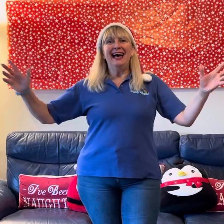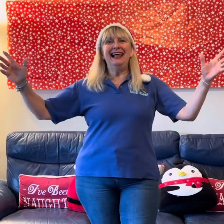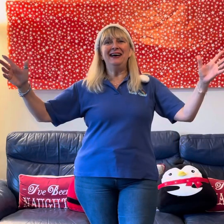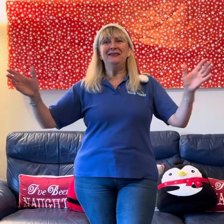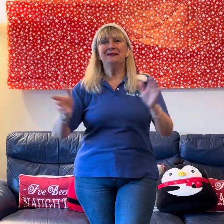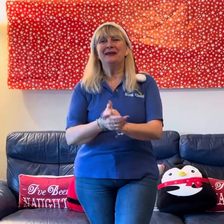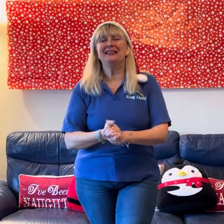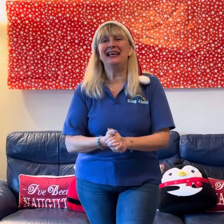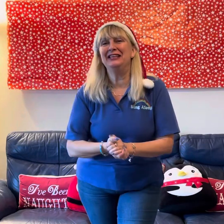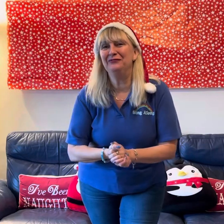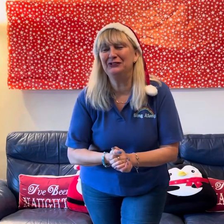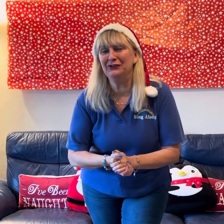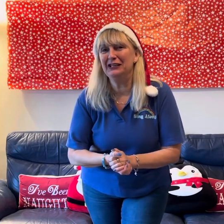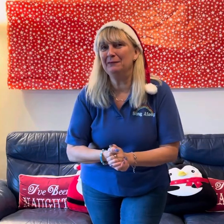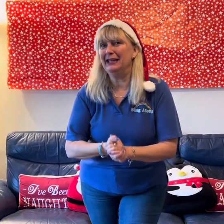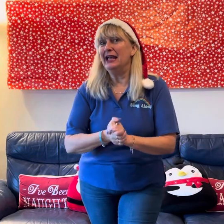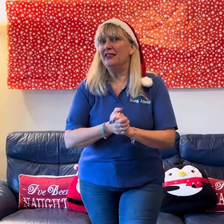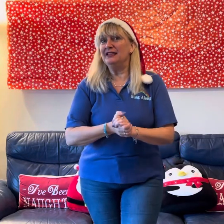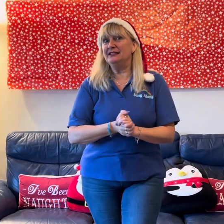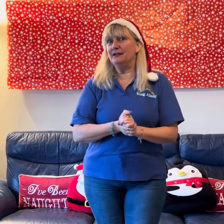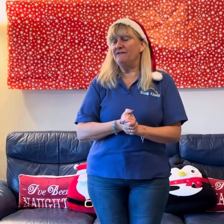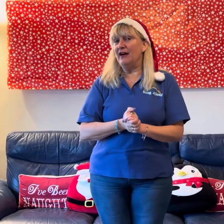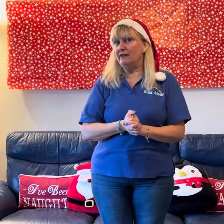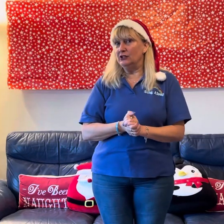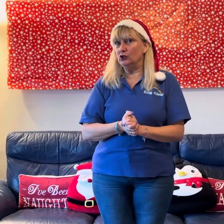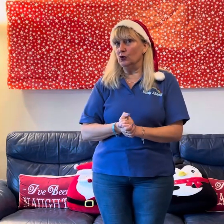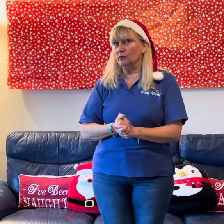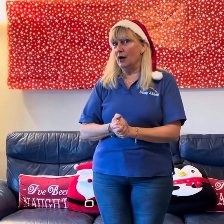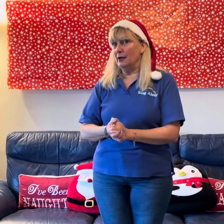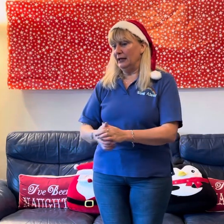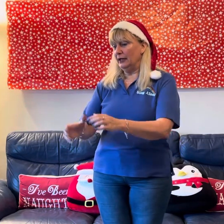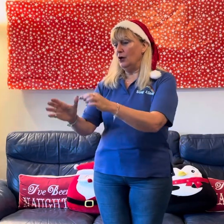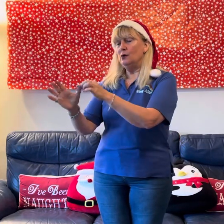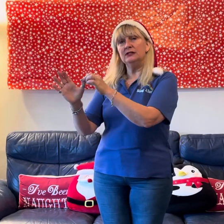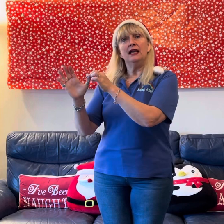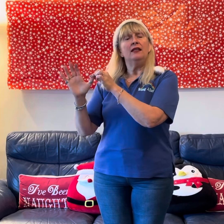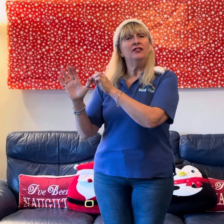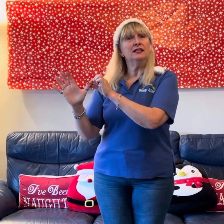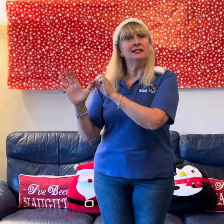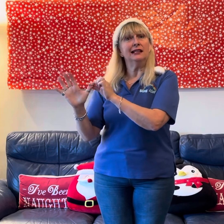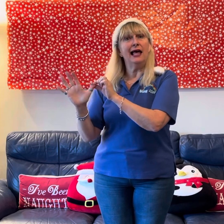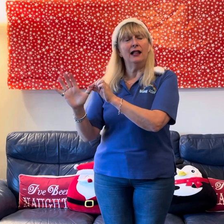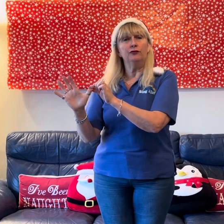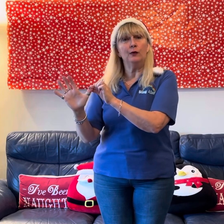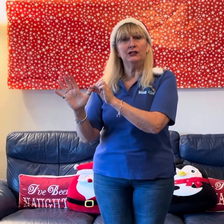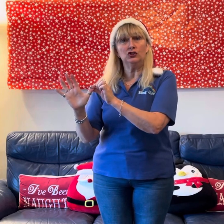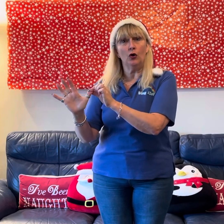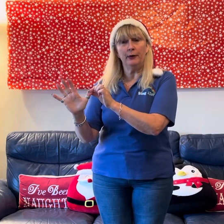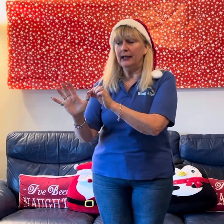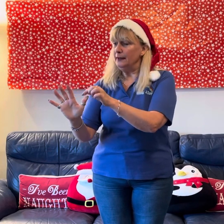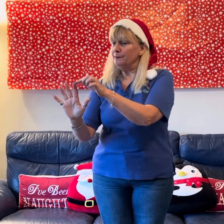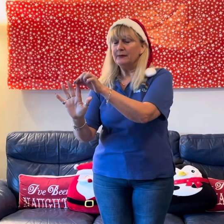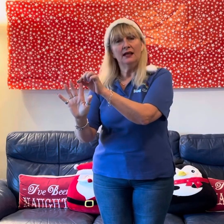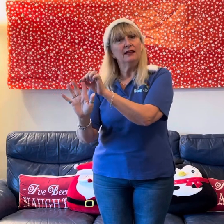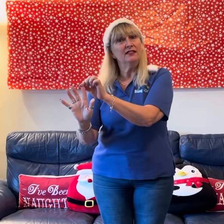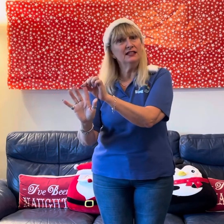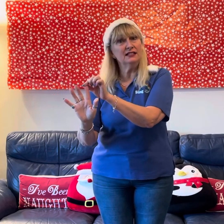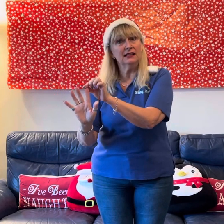Hello, thank you for joining me. This is a very short rhyme and it goes This little elf went shopping. This little